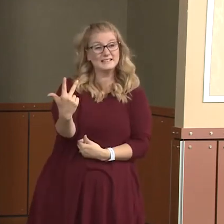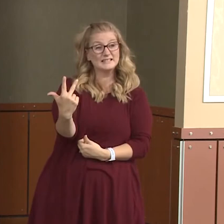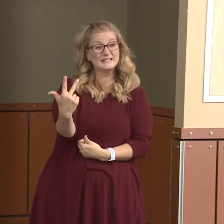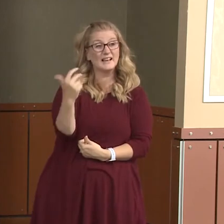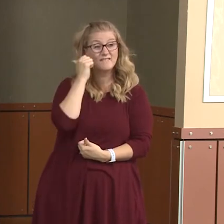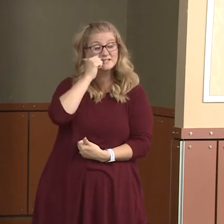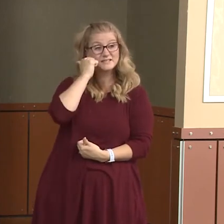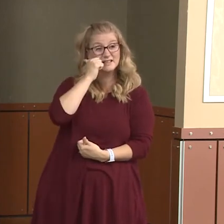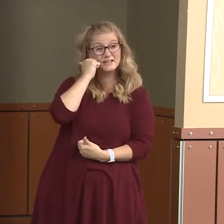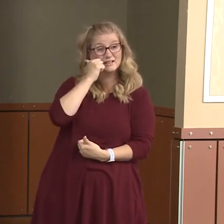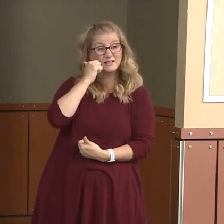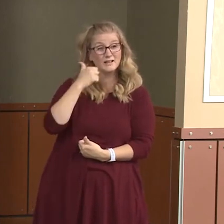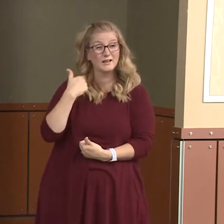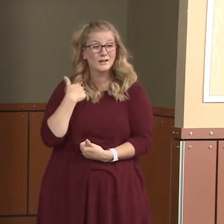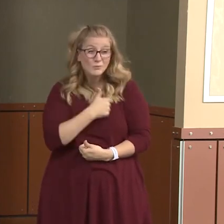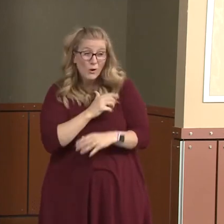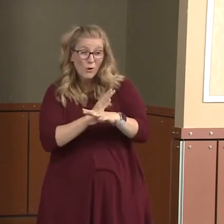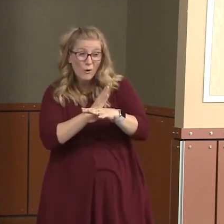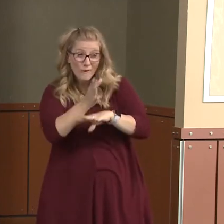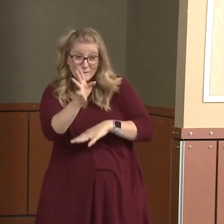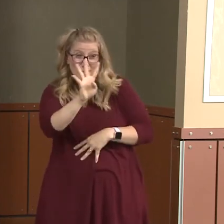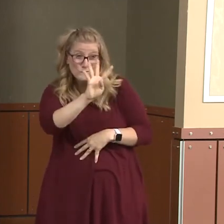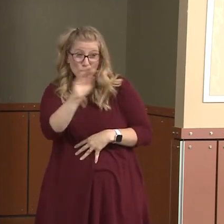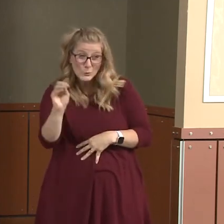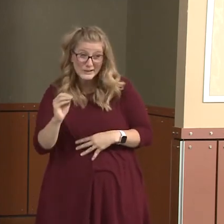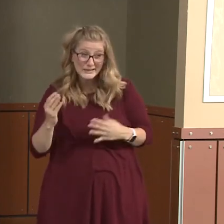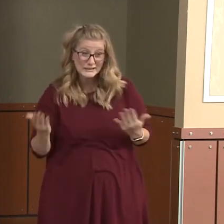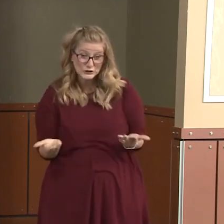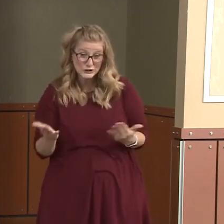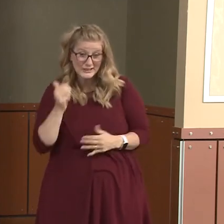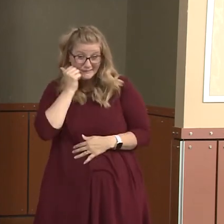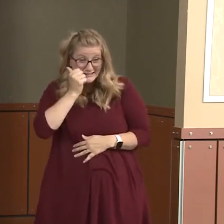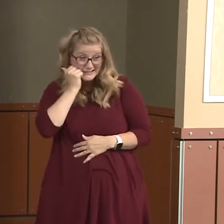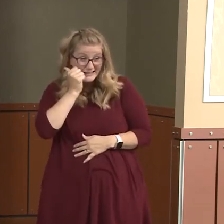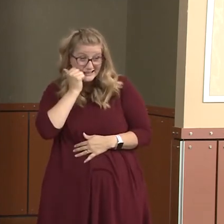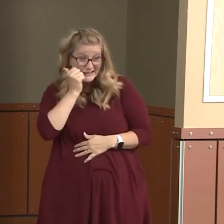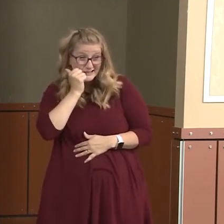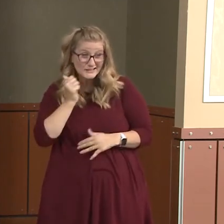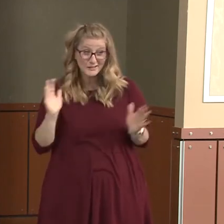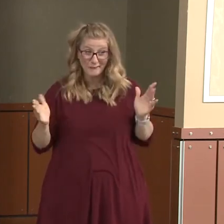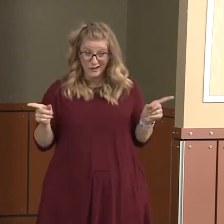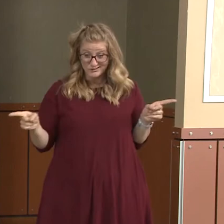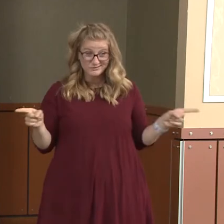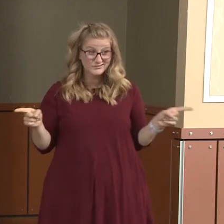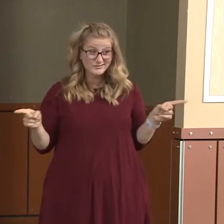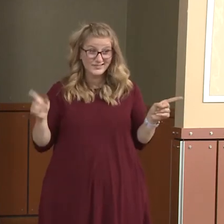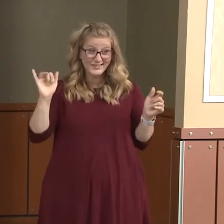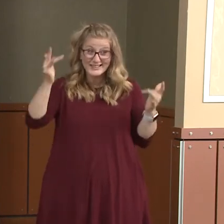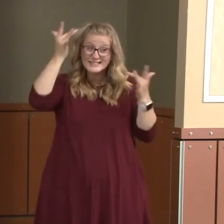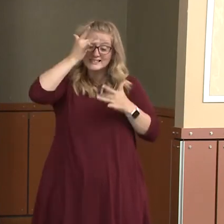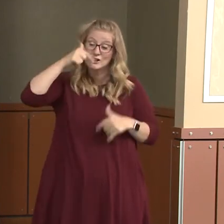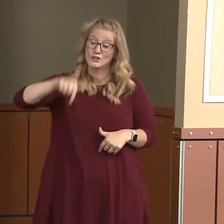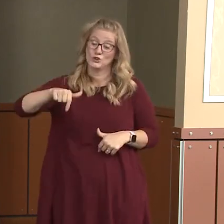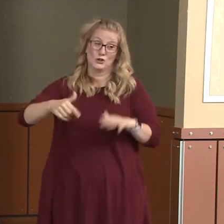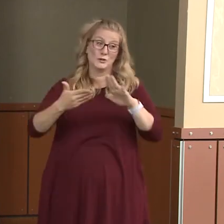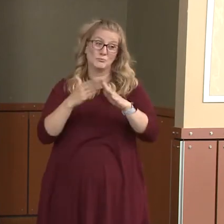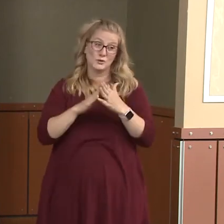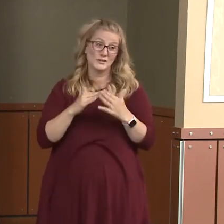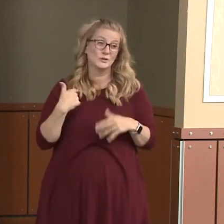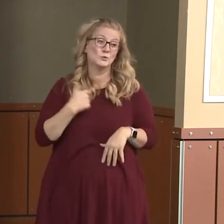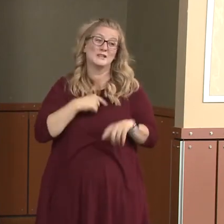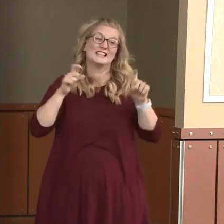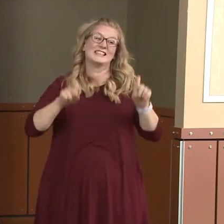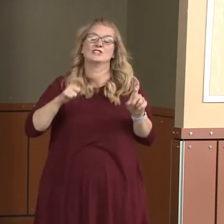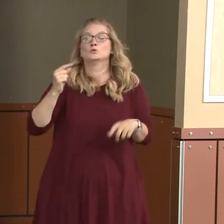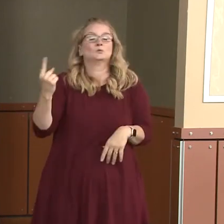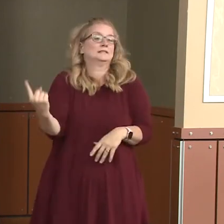just testing. This is disease that we are seeing in our community and it's disease that we need to do something about. And